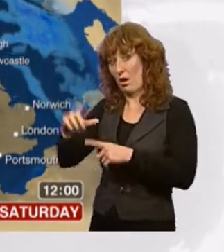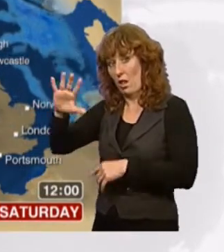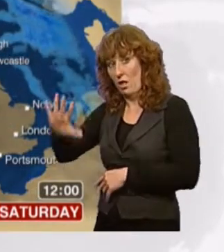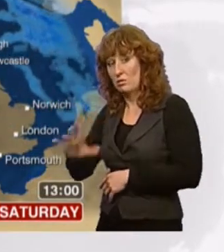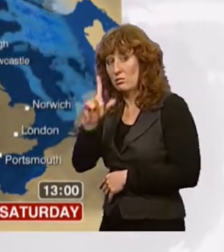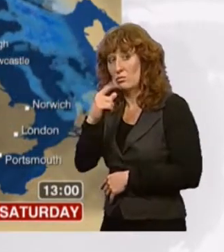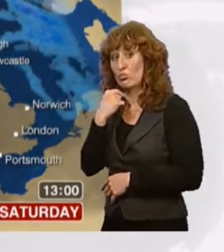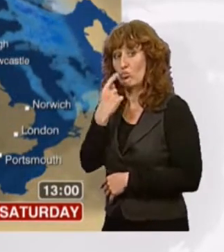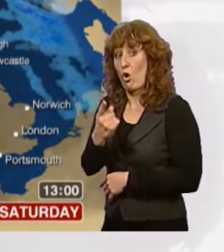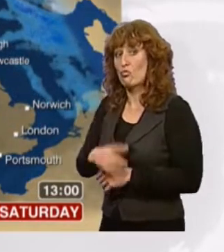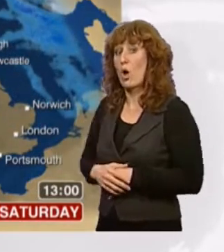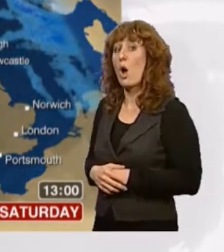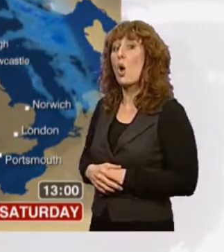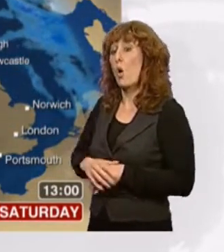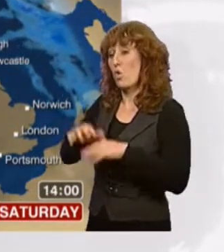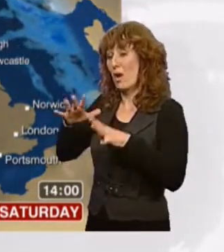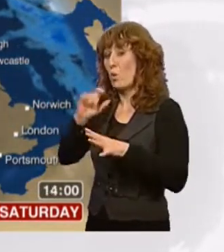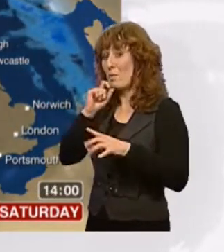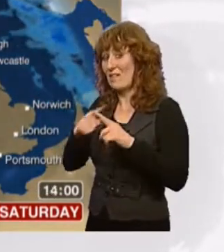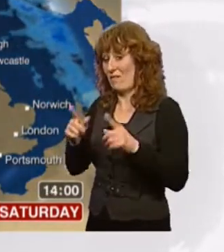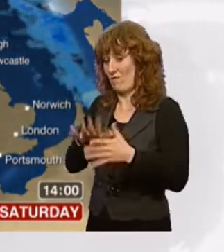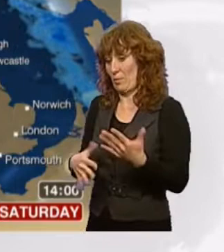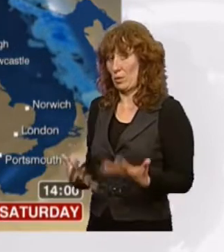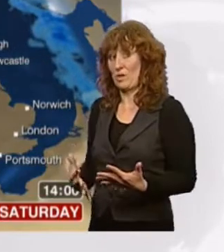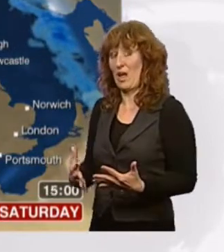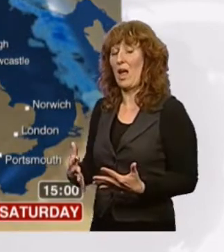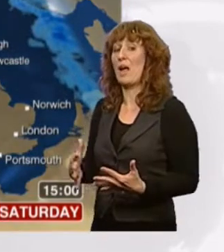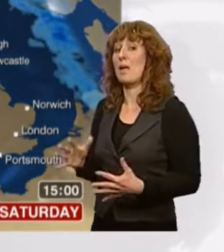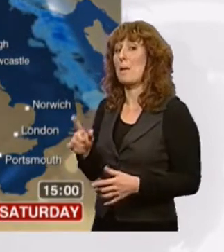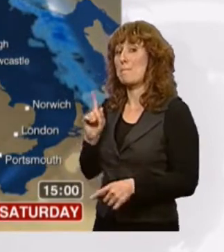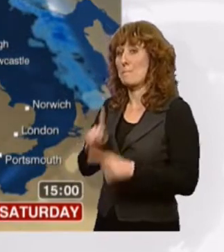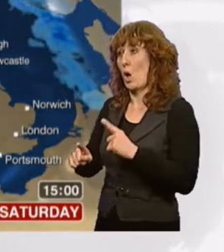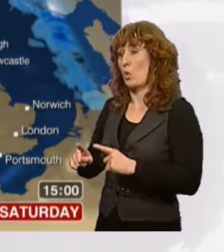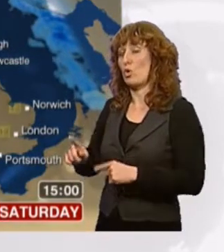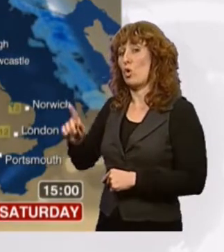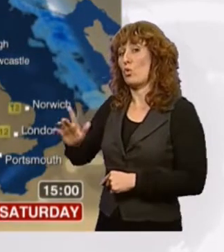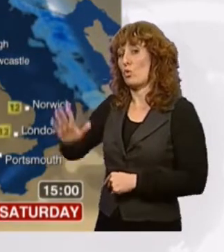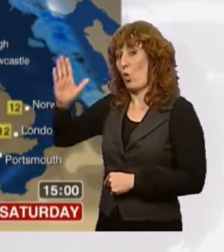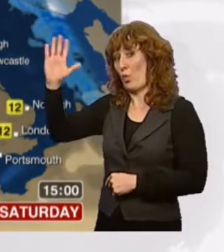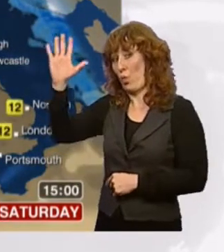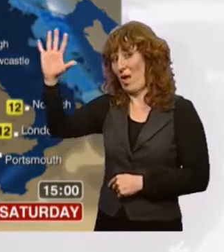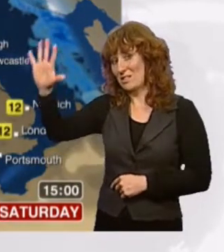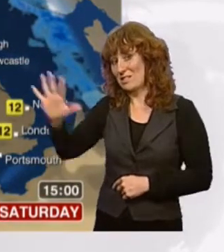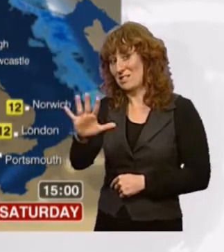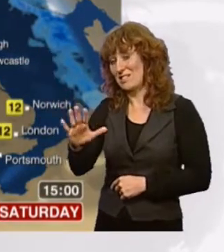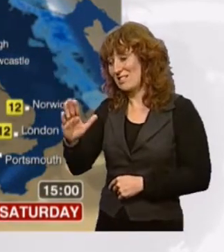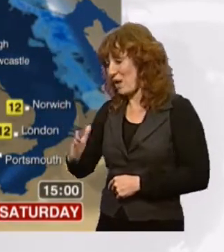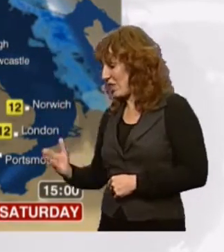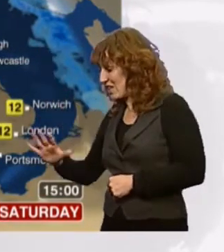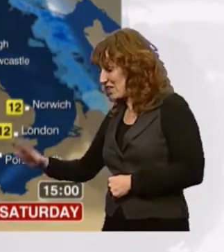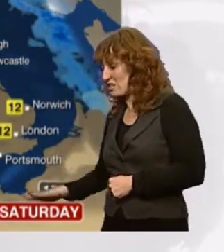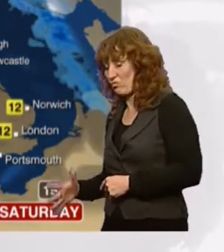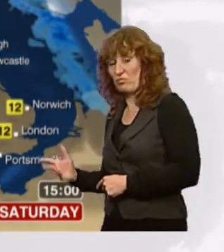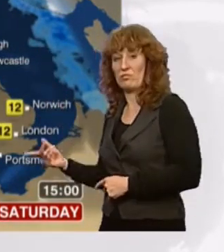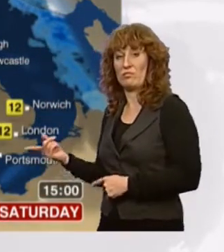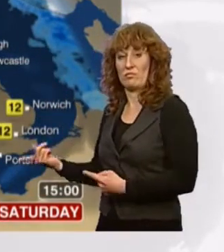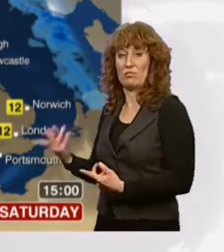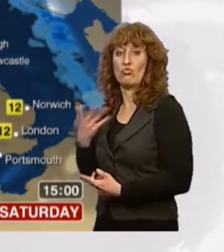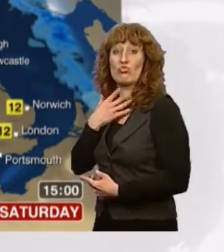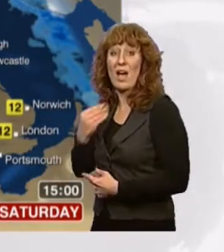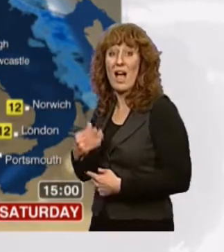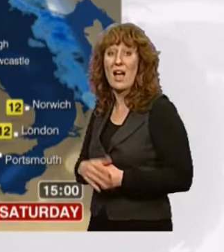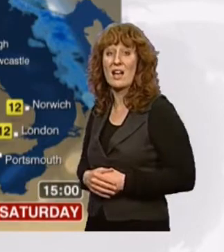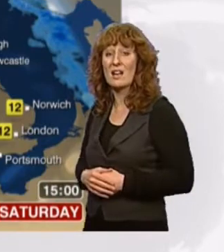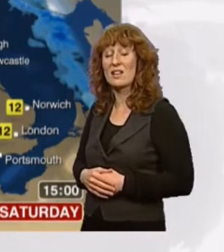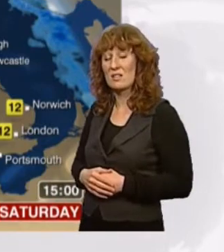the rain will be in quite a different place to where it has been. Sitting in the northwest, the southeast looks as though it will be dry and again